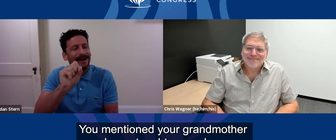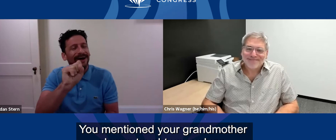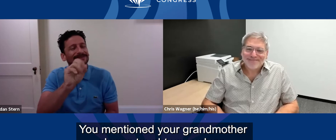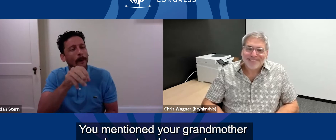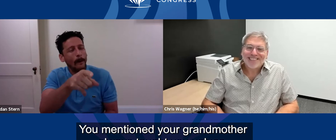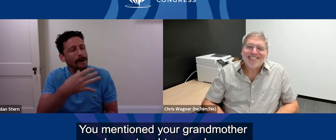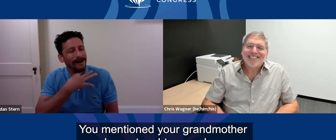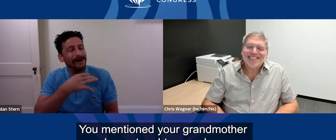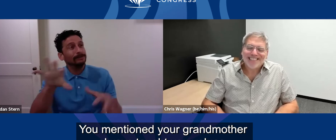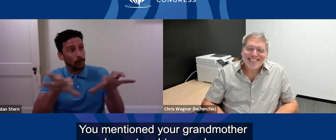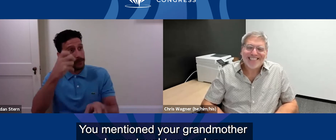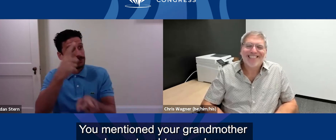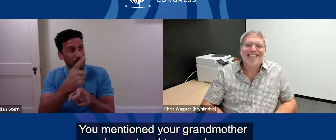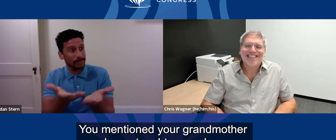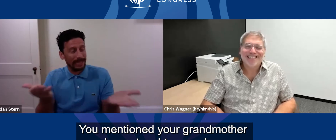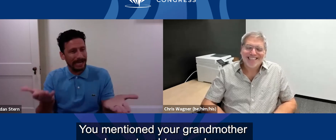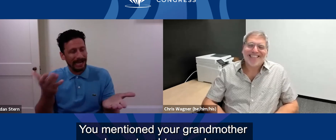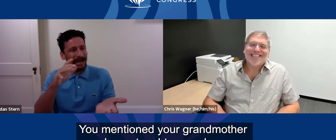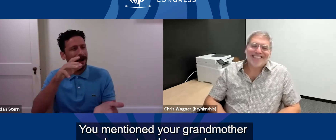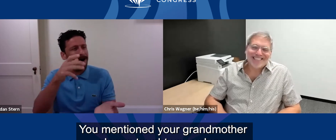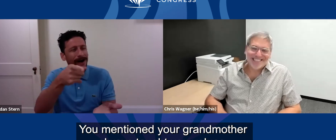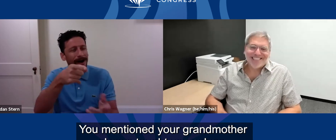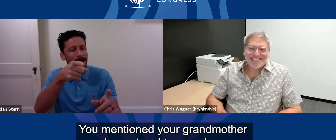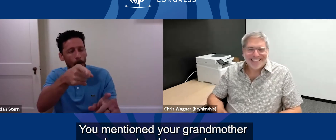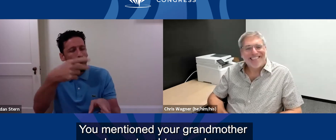You mentioned your grandmother always taught you values.